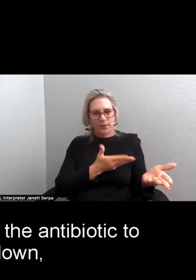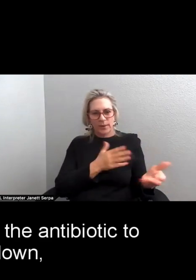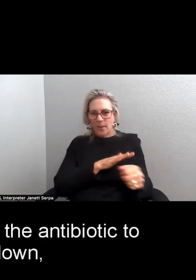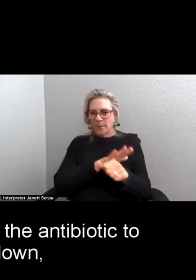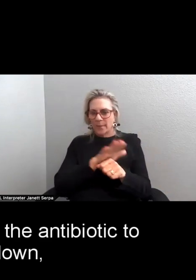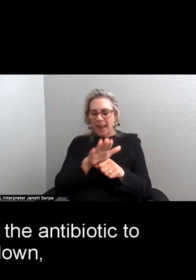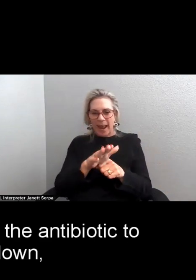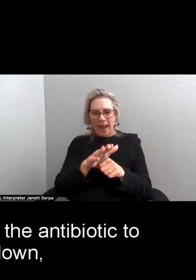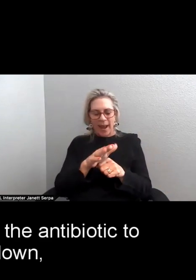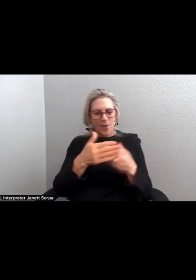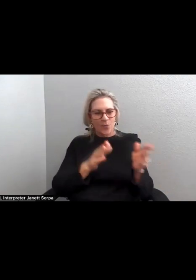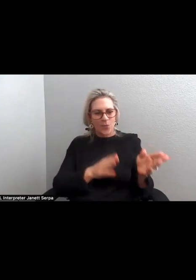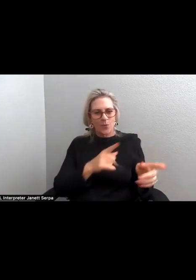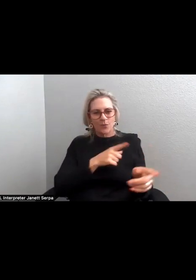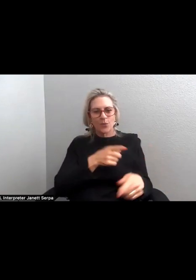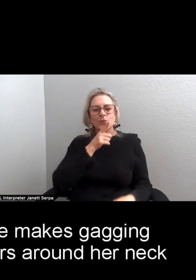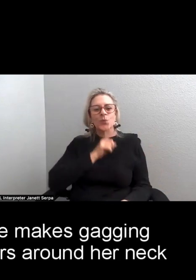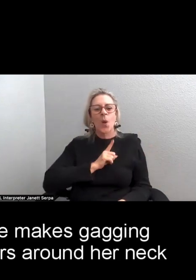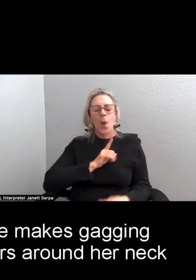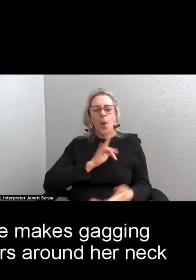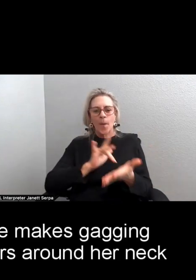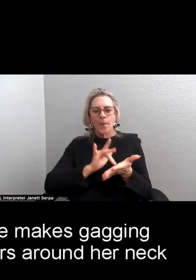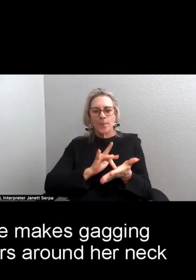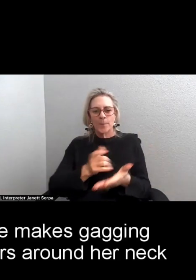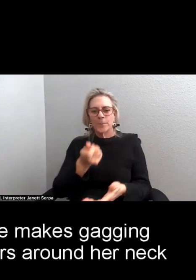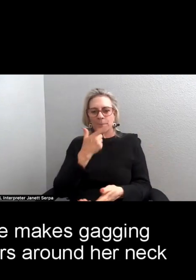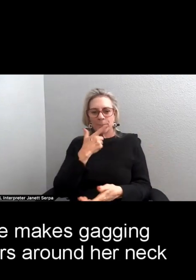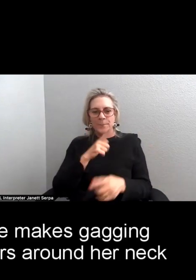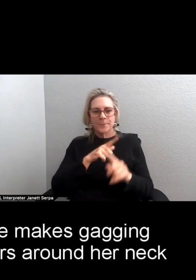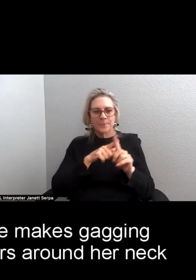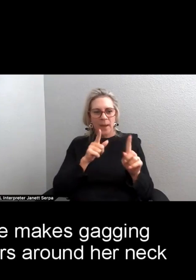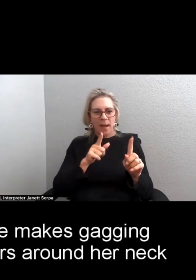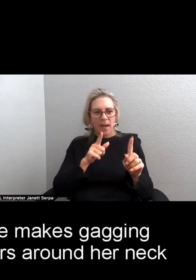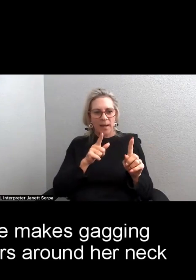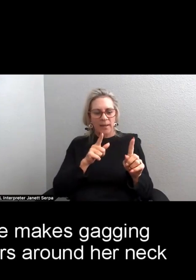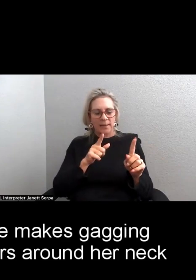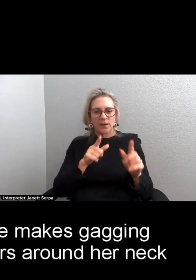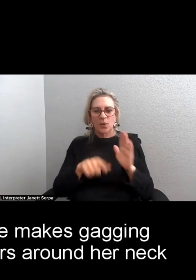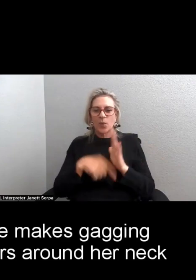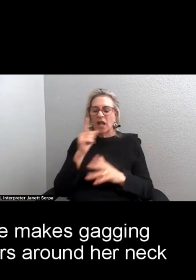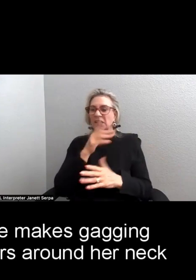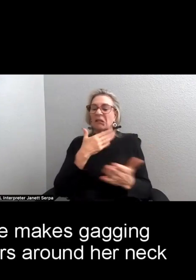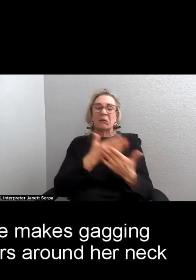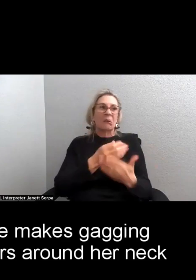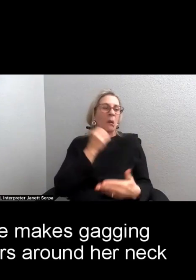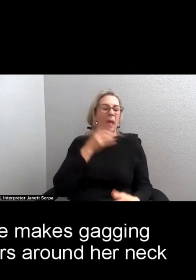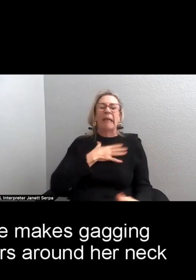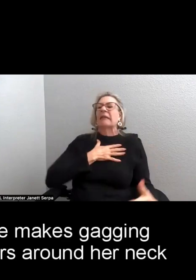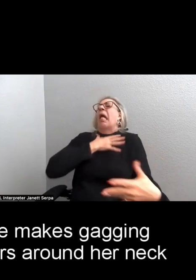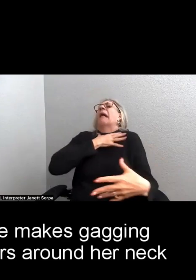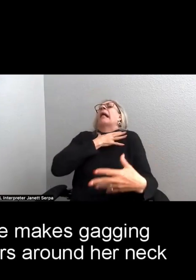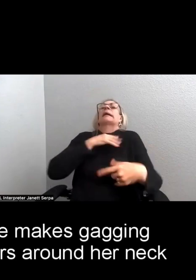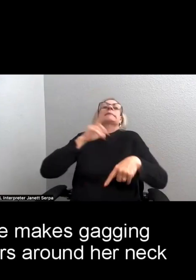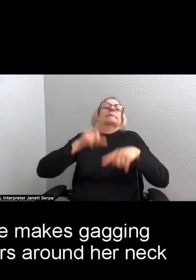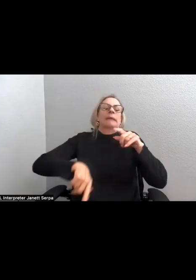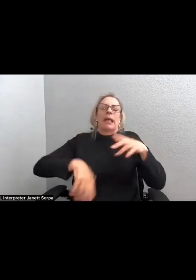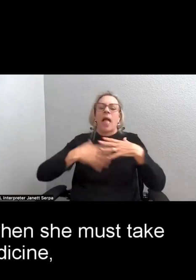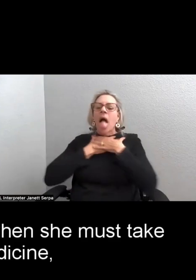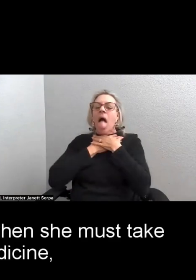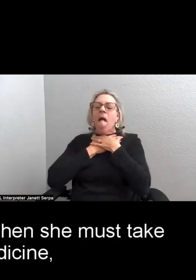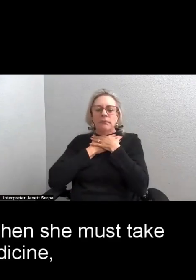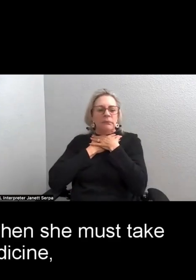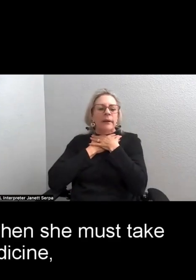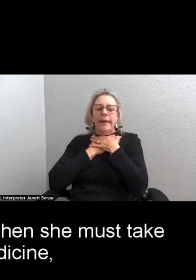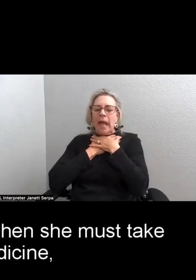the antibiotic to slide down. But once home, she makes gagging sounds, wraps fingers around her neck,